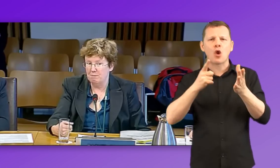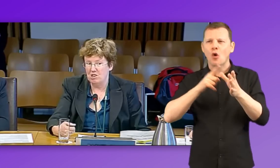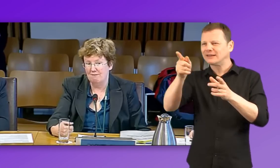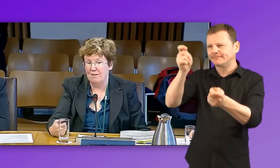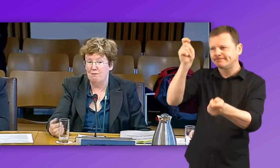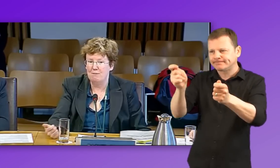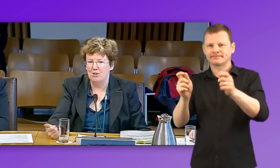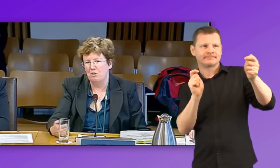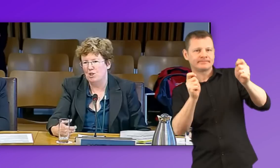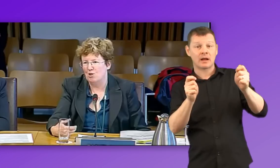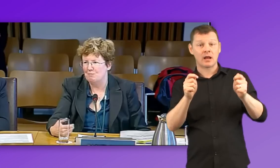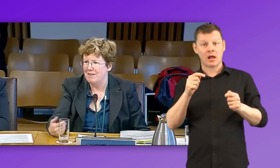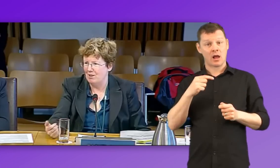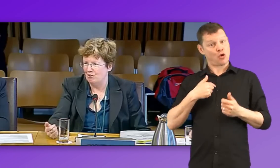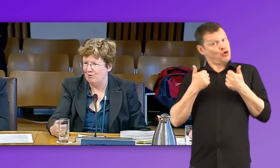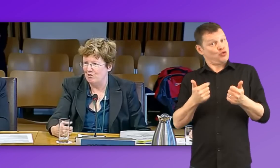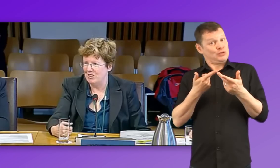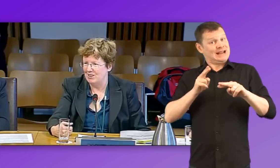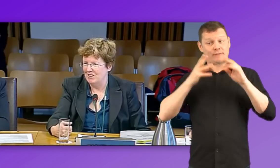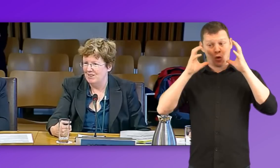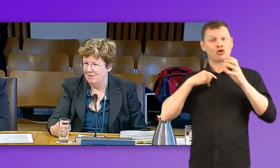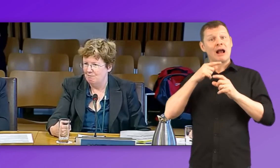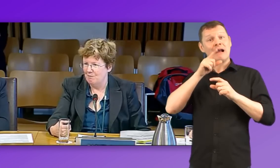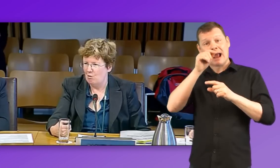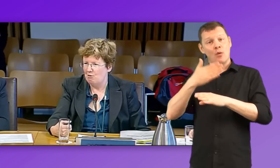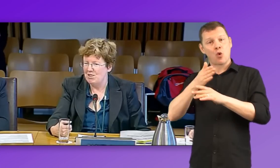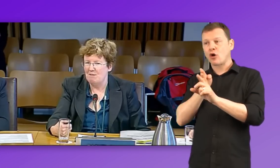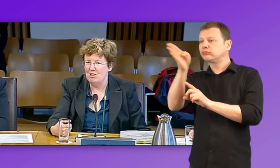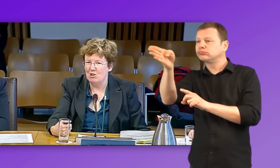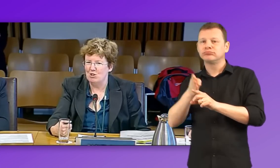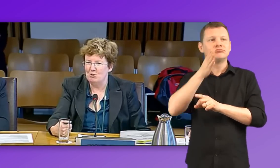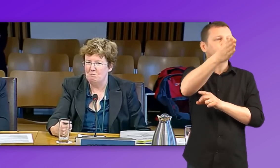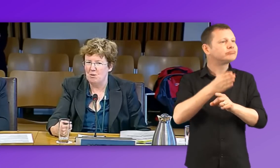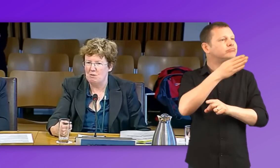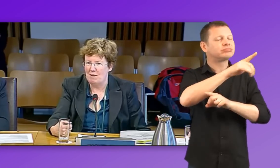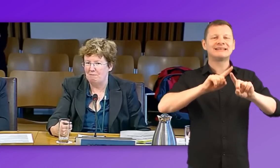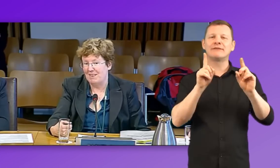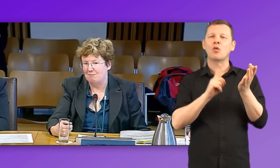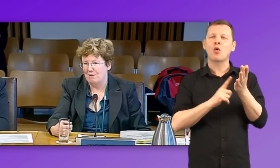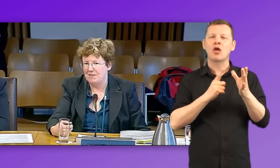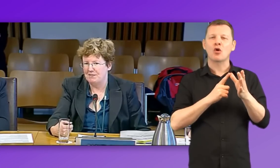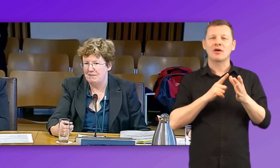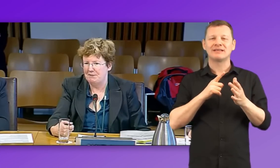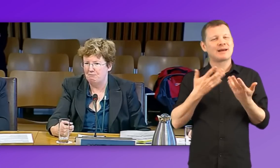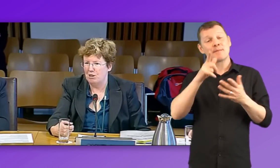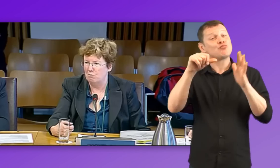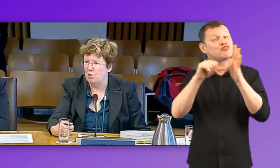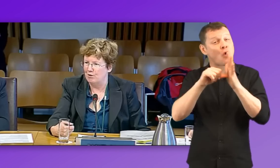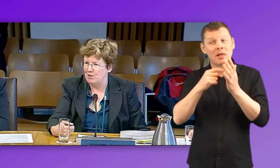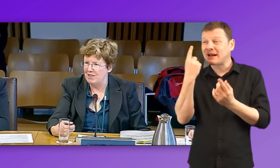especially if they were able to work across many local authorities. Authorities are reluctant to employ one because perhaps they don't have enough work for one. So